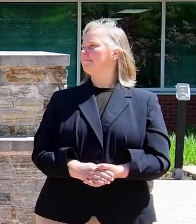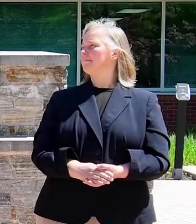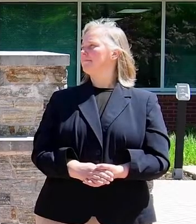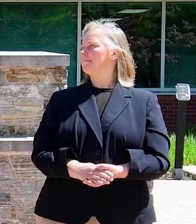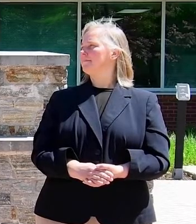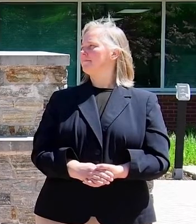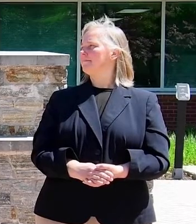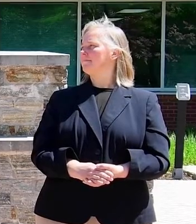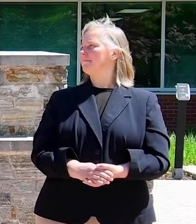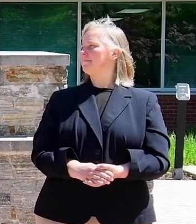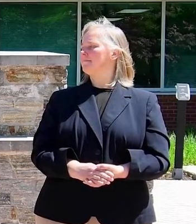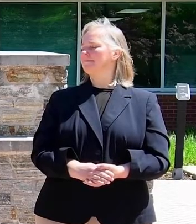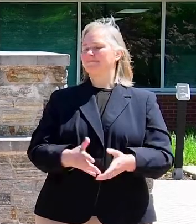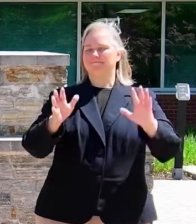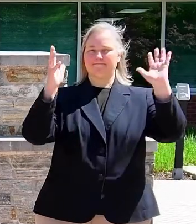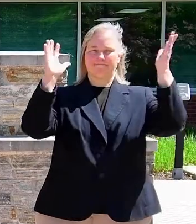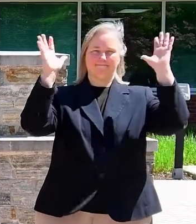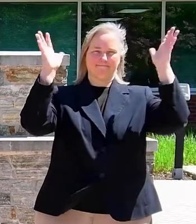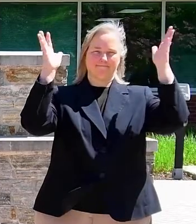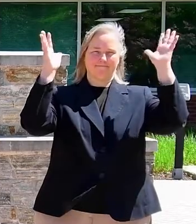y vamos adelante que sí se puede.